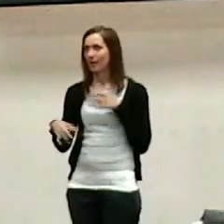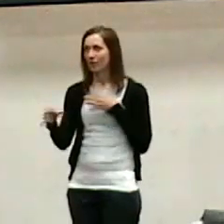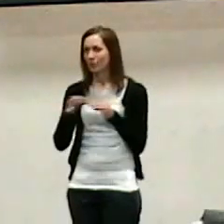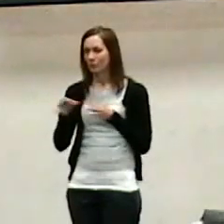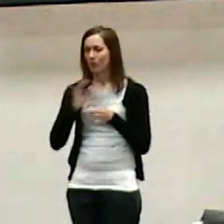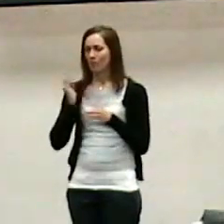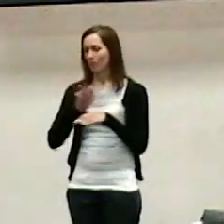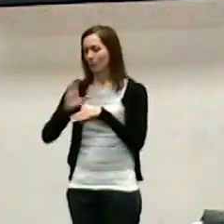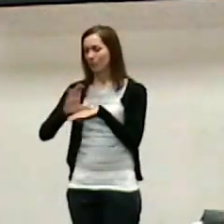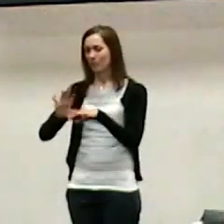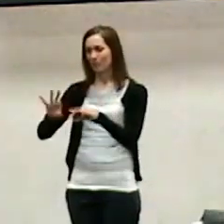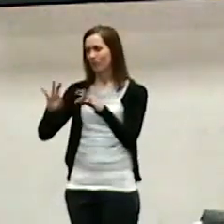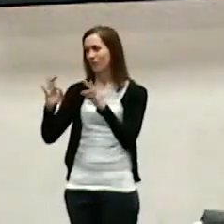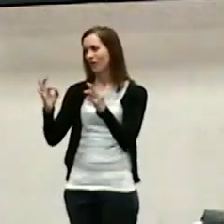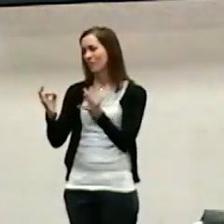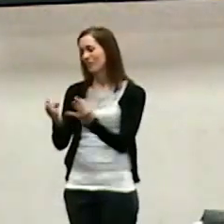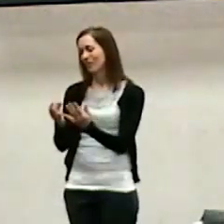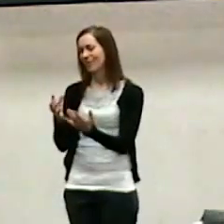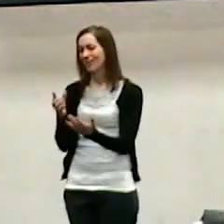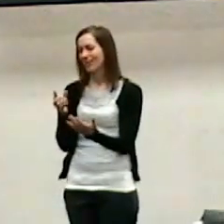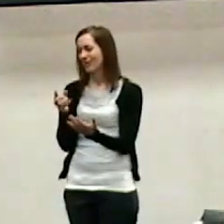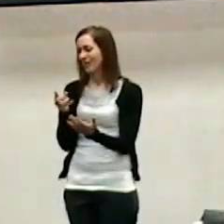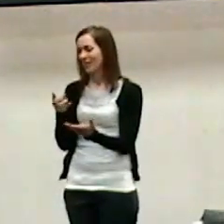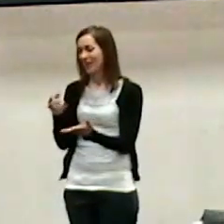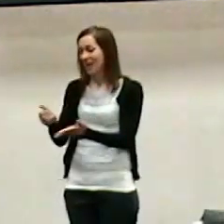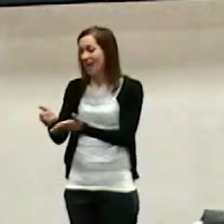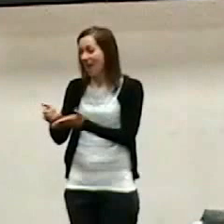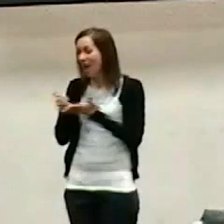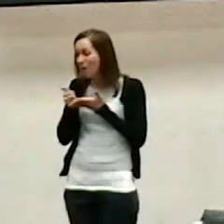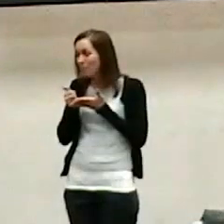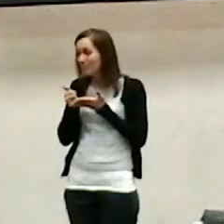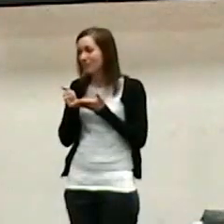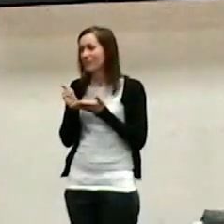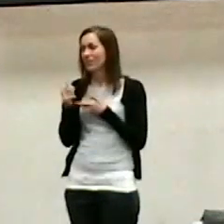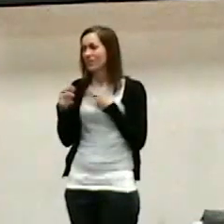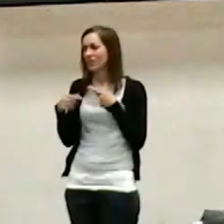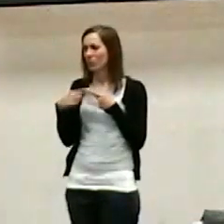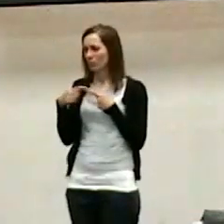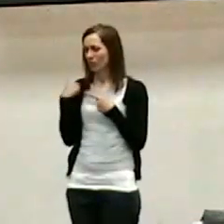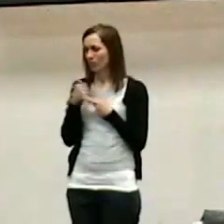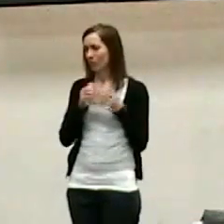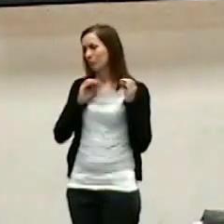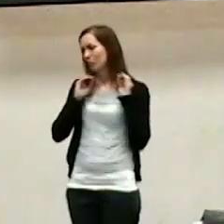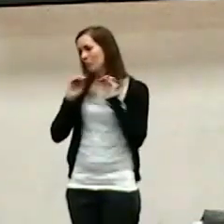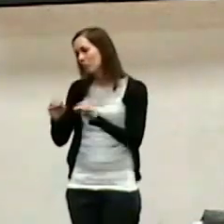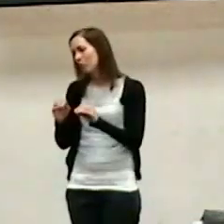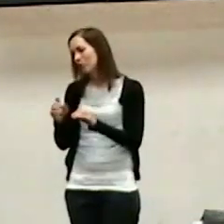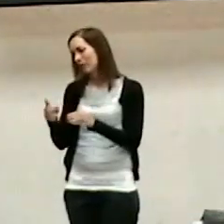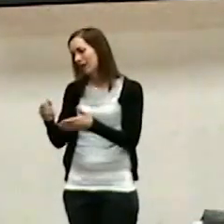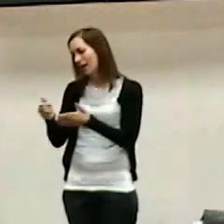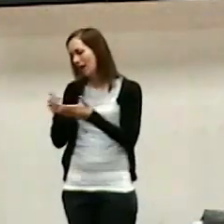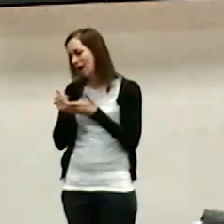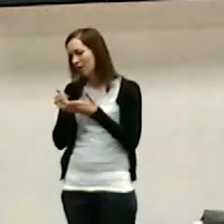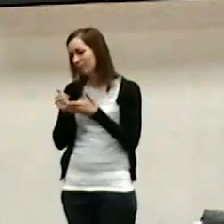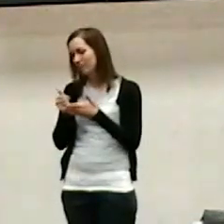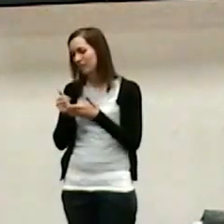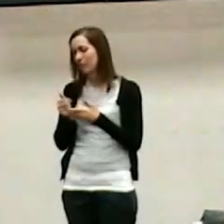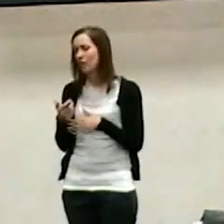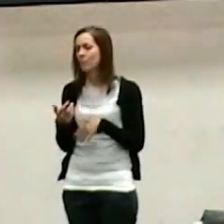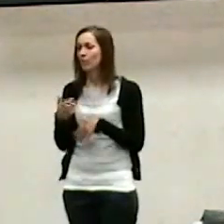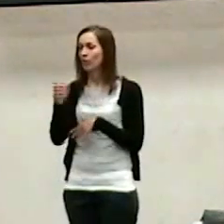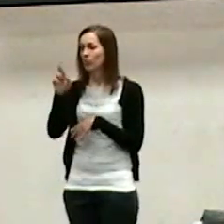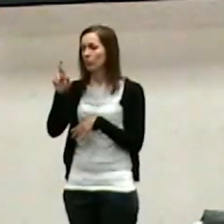church family. It helps when we went there and we moved there that Radona was from there.